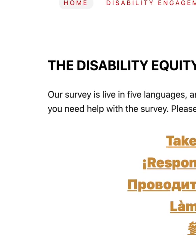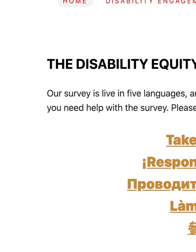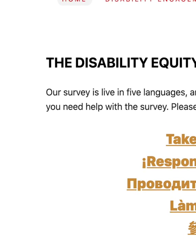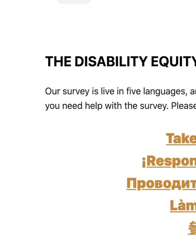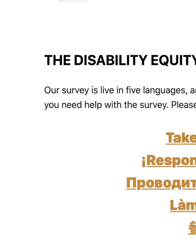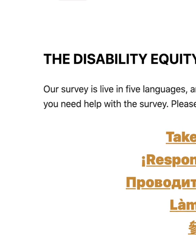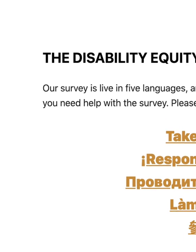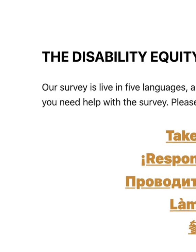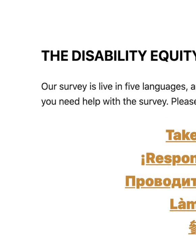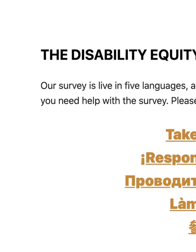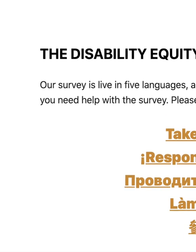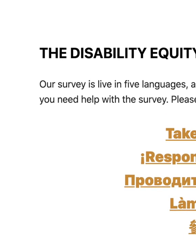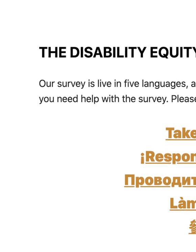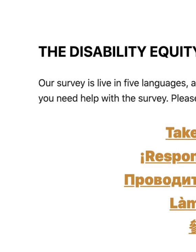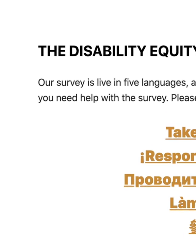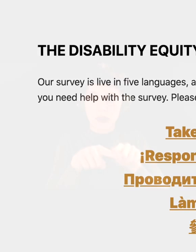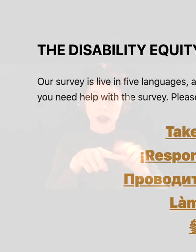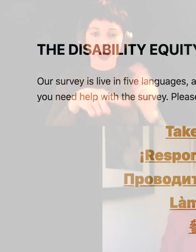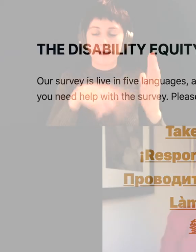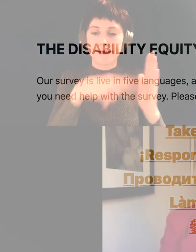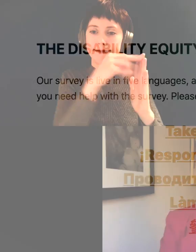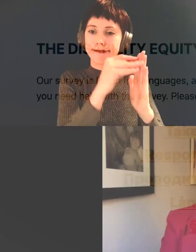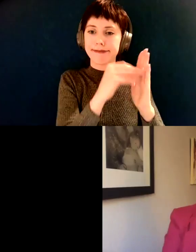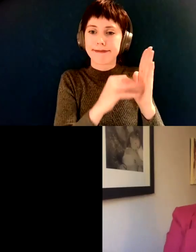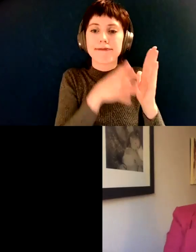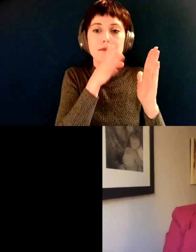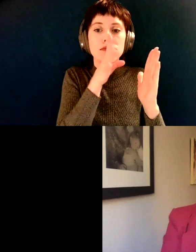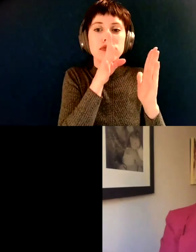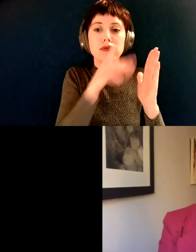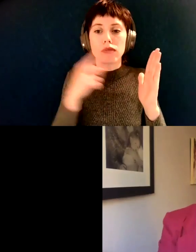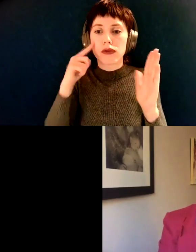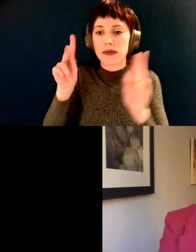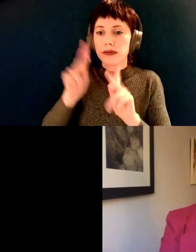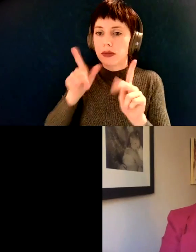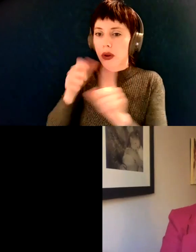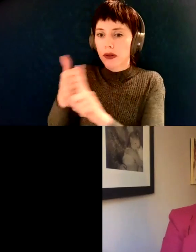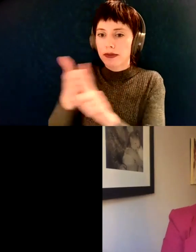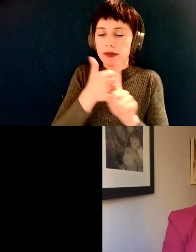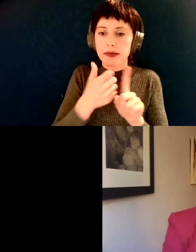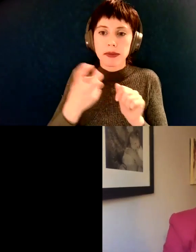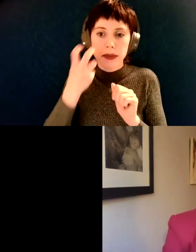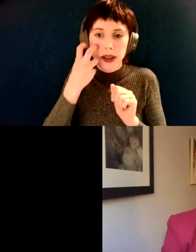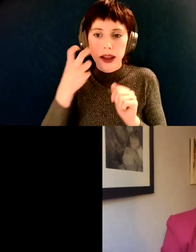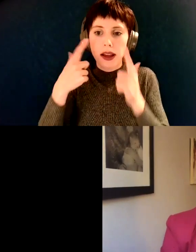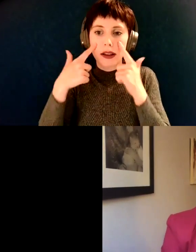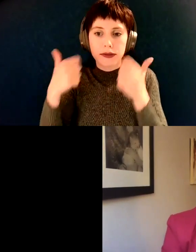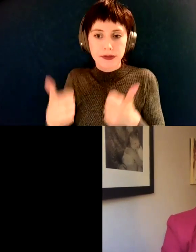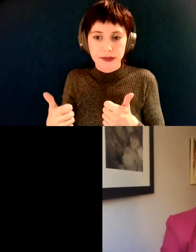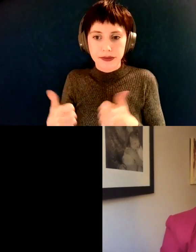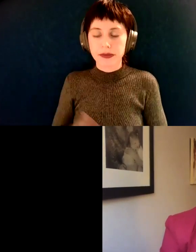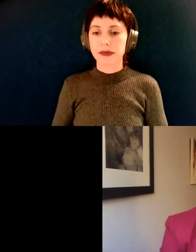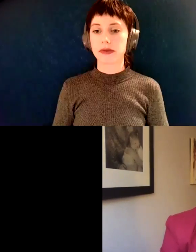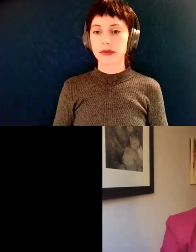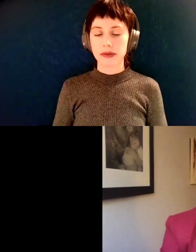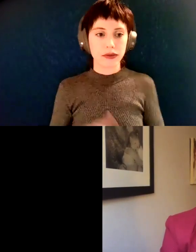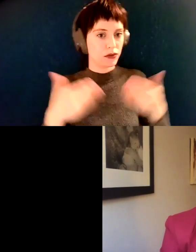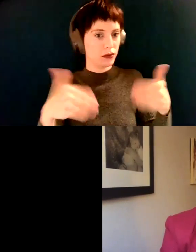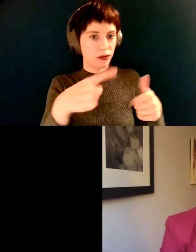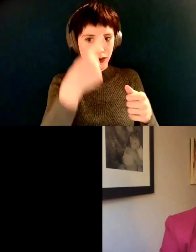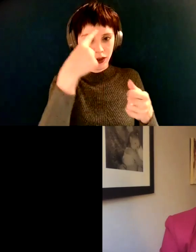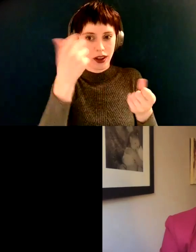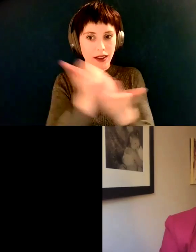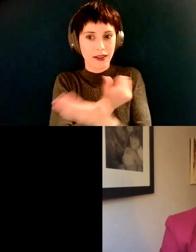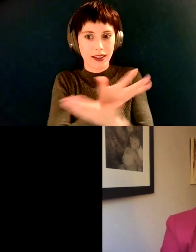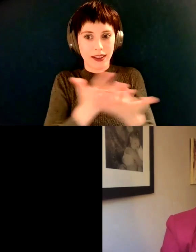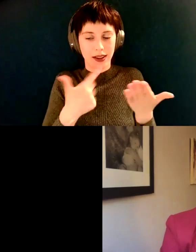are blind or visually impaired. Good, good. Well, you've thought of most everything, I'm sure, but I'm sure there will be something that comes up that has not occurred